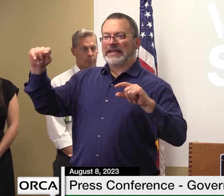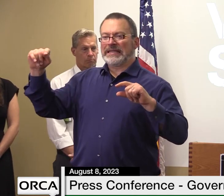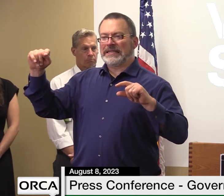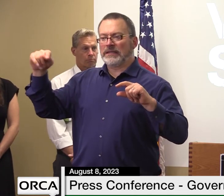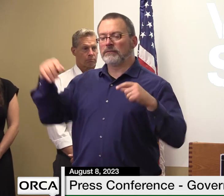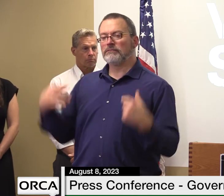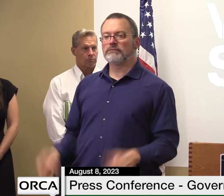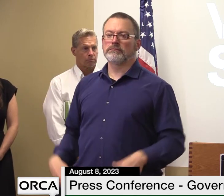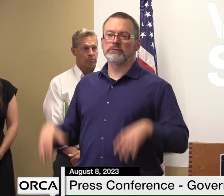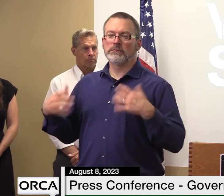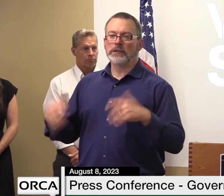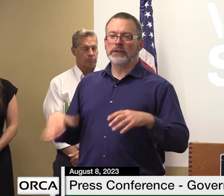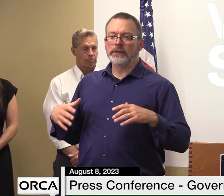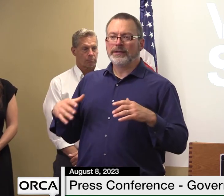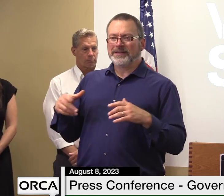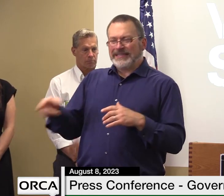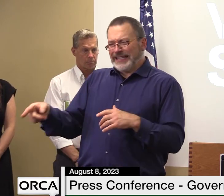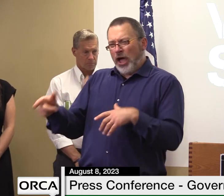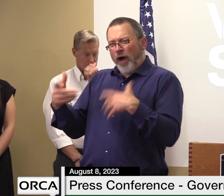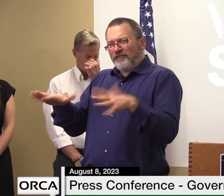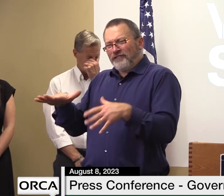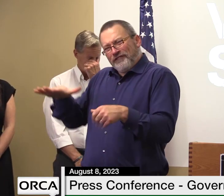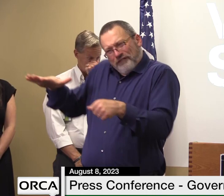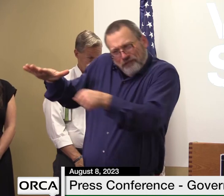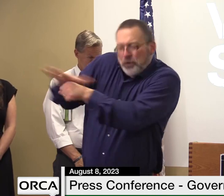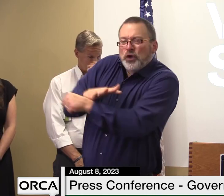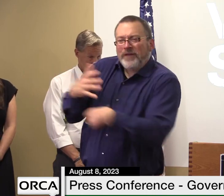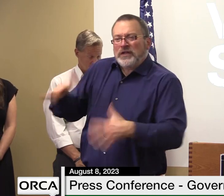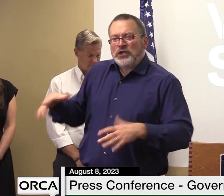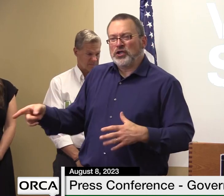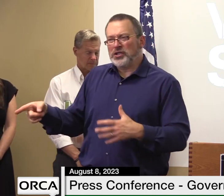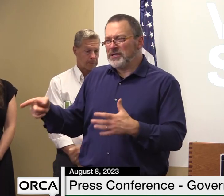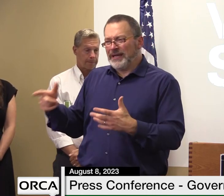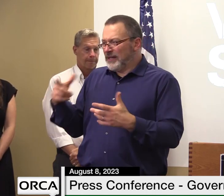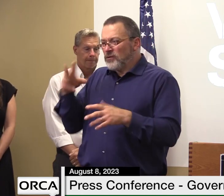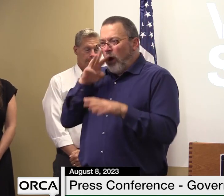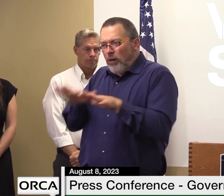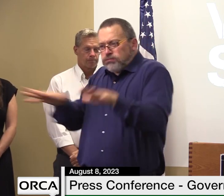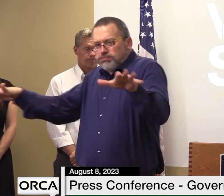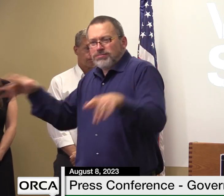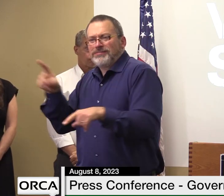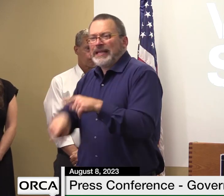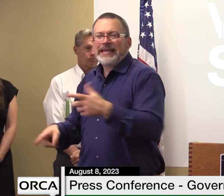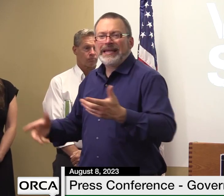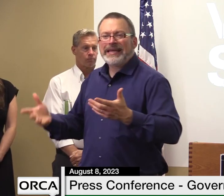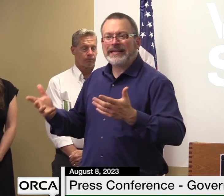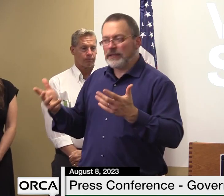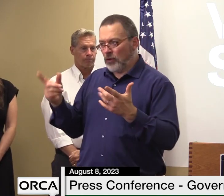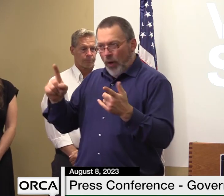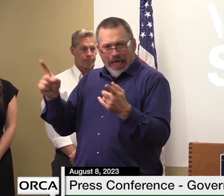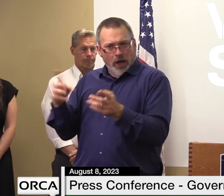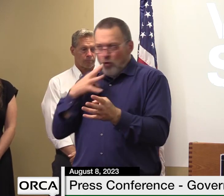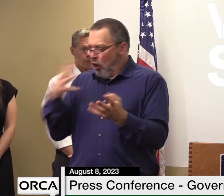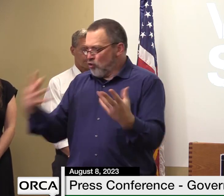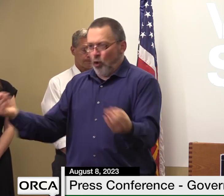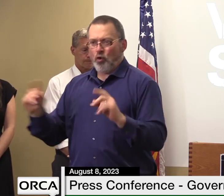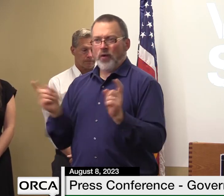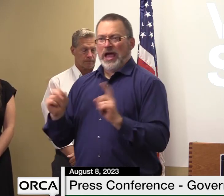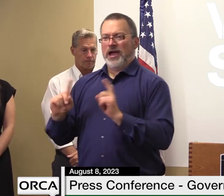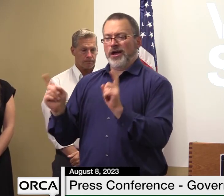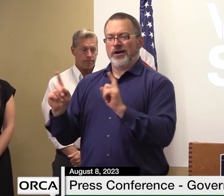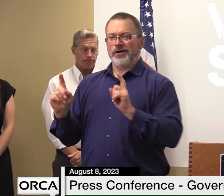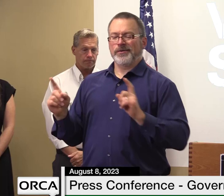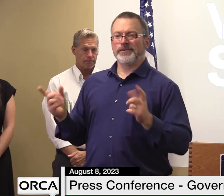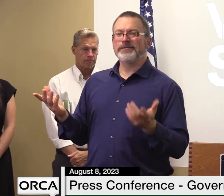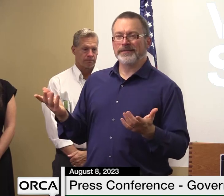everything that we're challenged by the saturated soils there's nowhere for the water to go it goes into